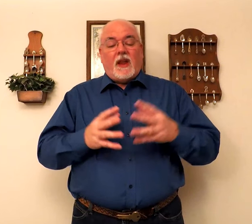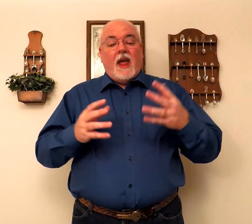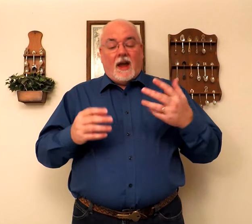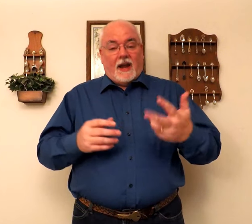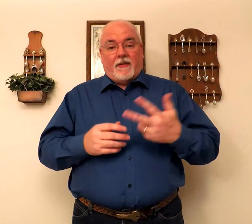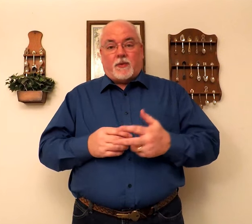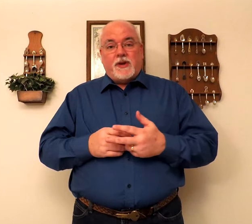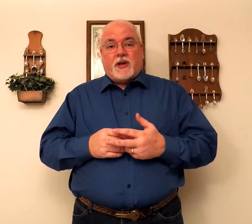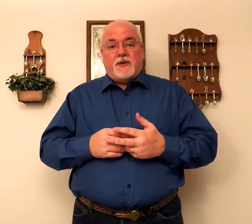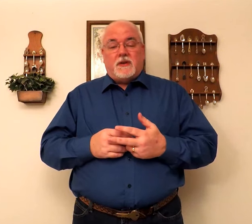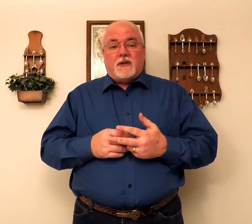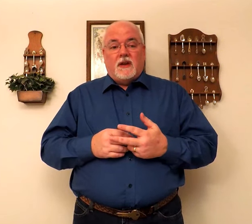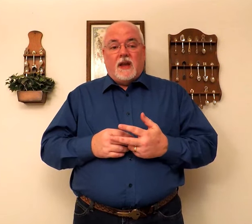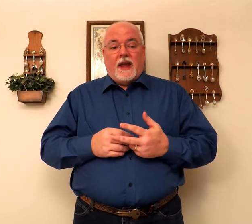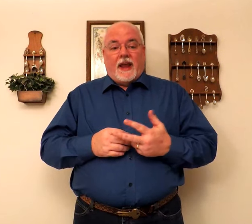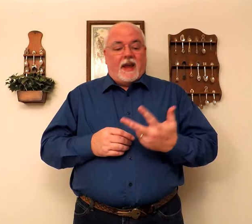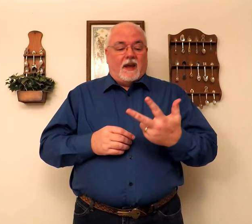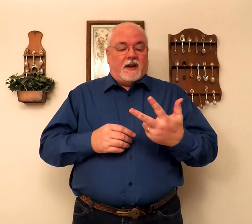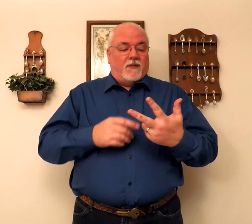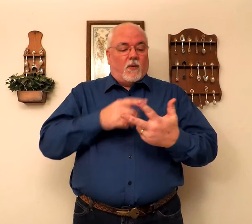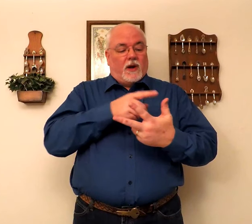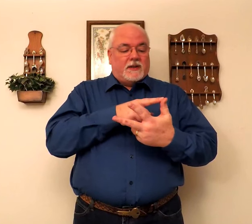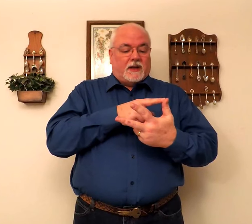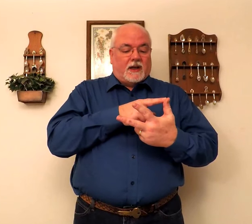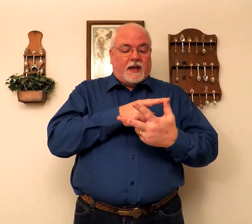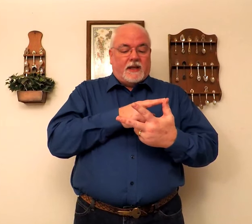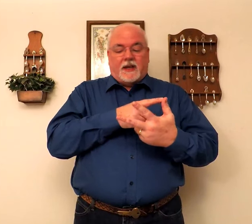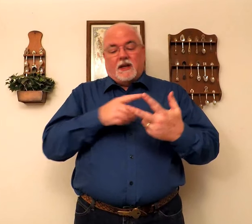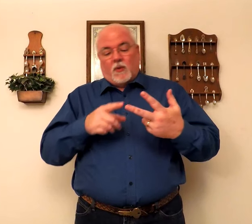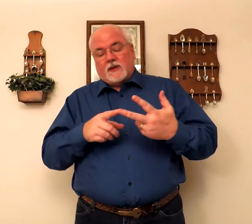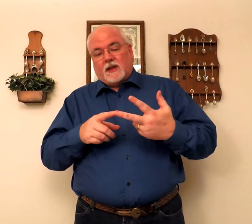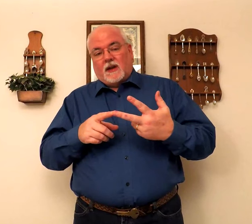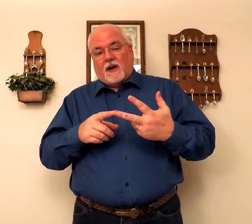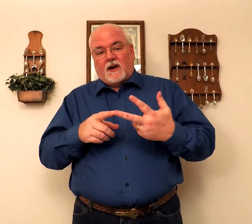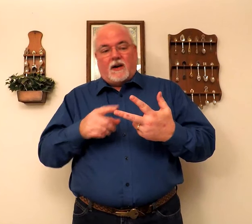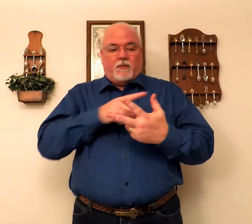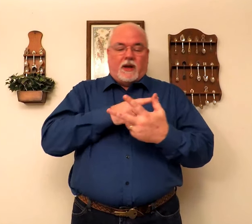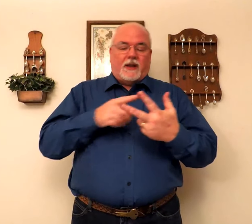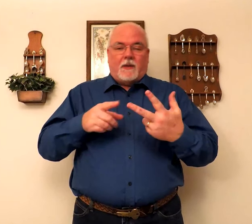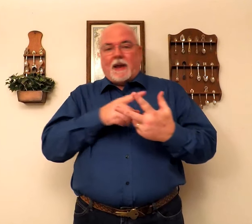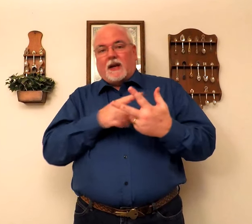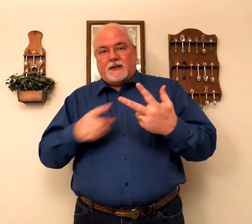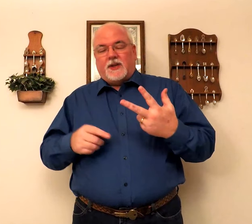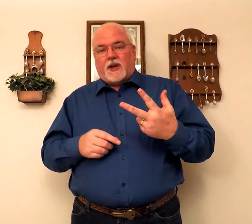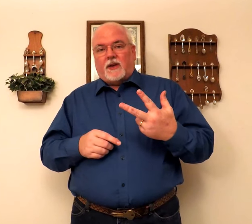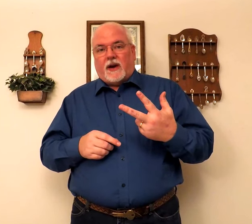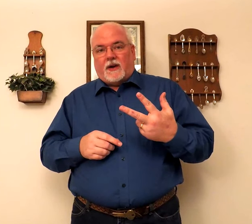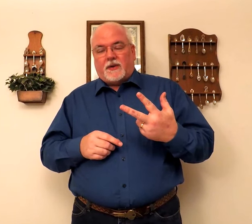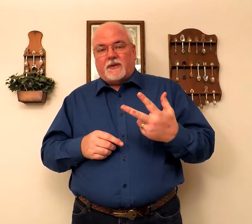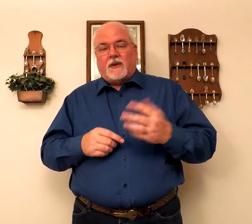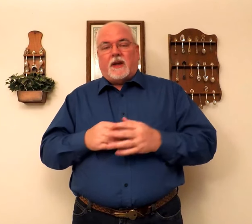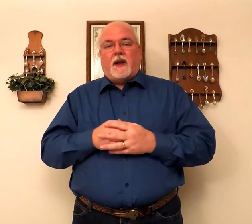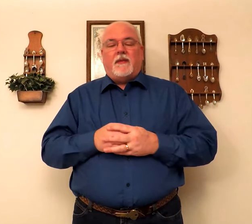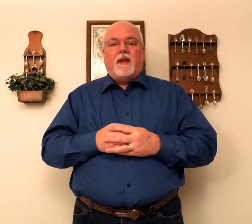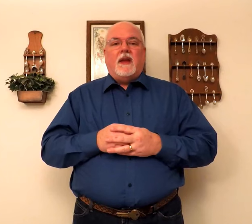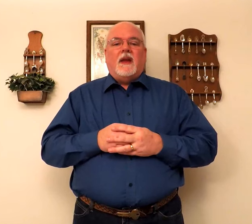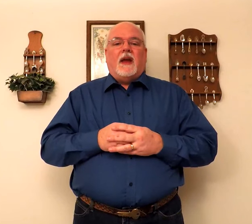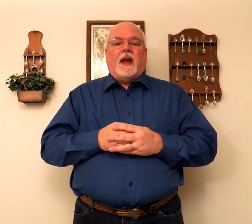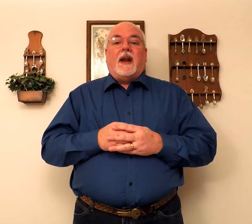I have three judges. And if one's a little easy and the one's little hard, well, they'll balance each other out. And